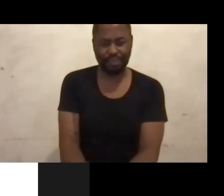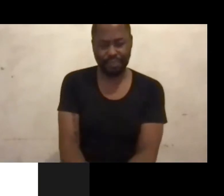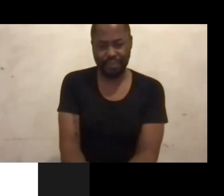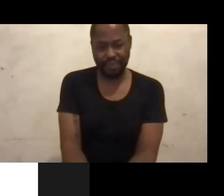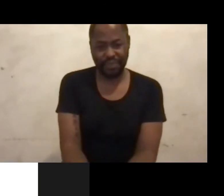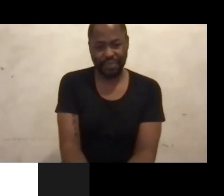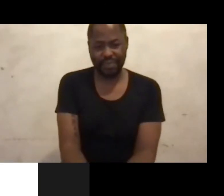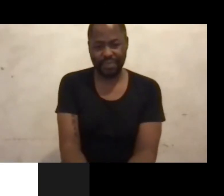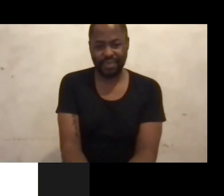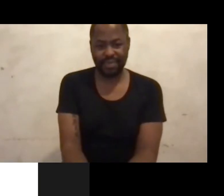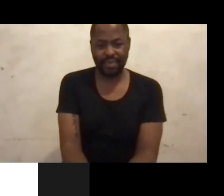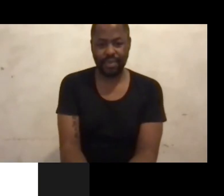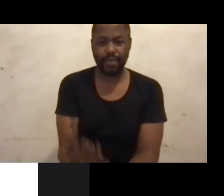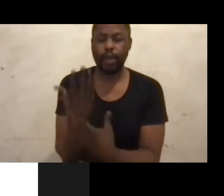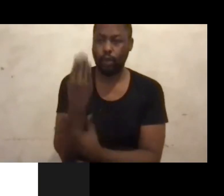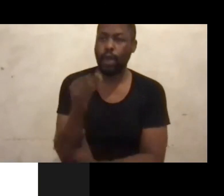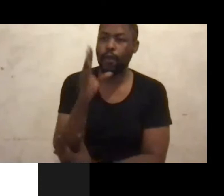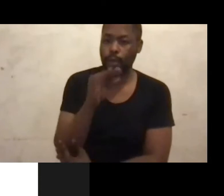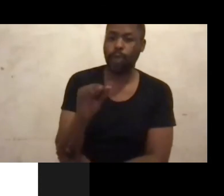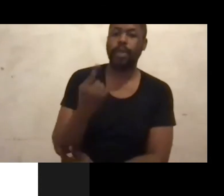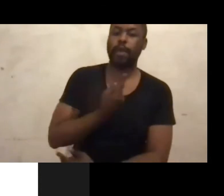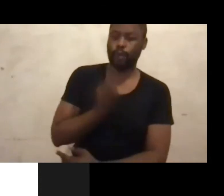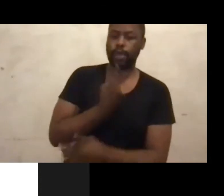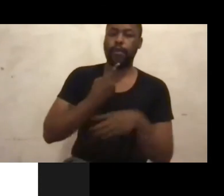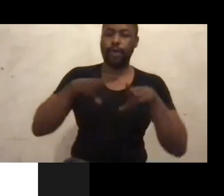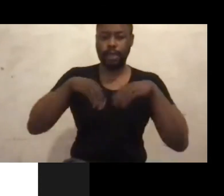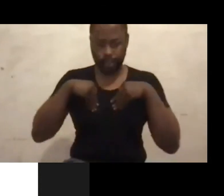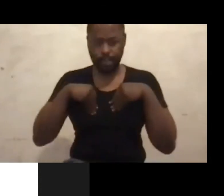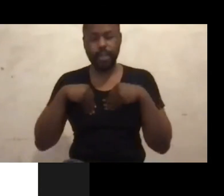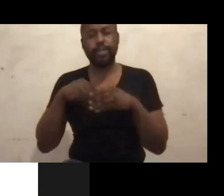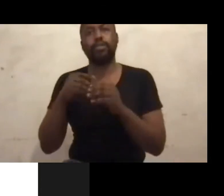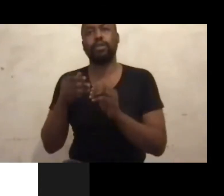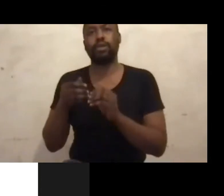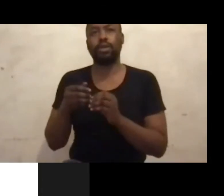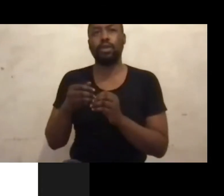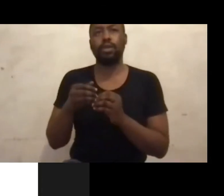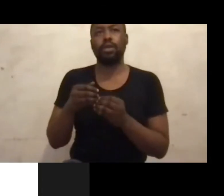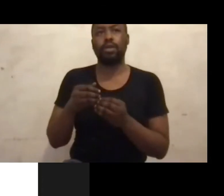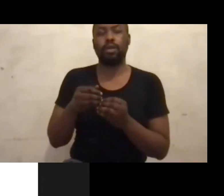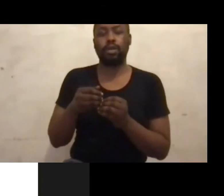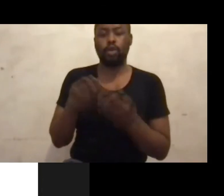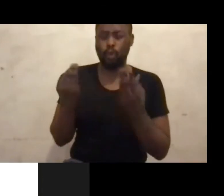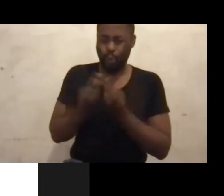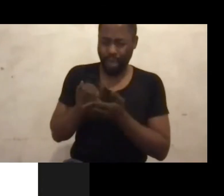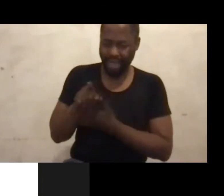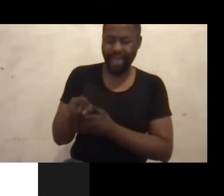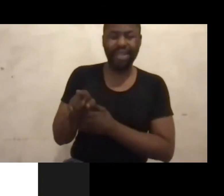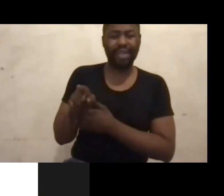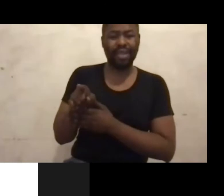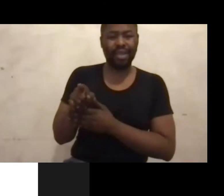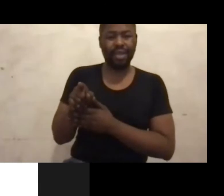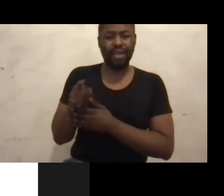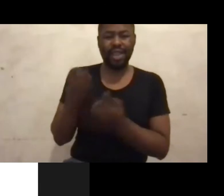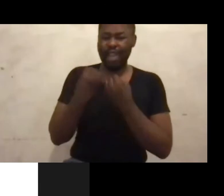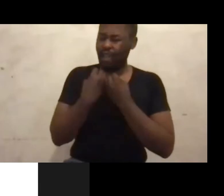We have spoken about self-acceptance or self-embracing. With that comes a whole lot of